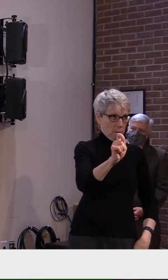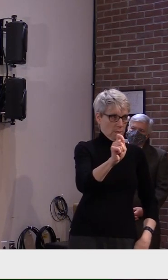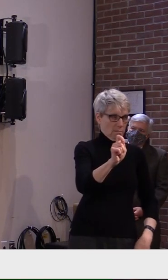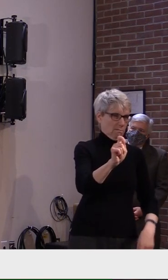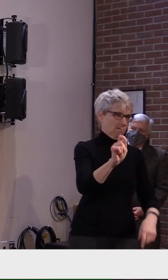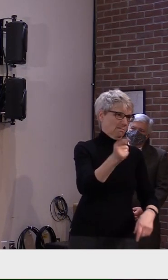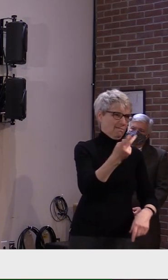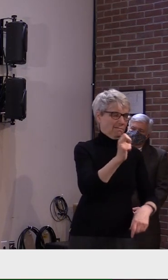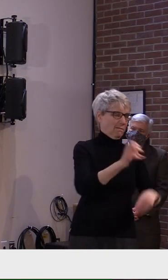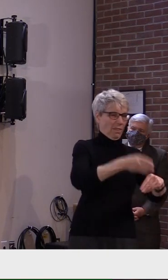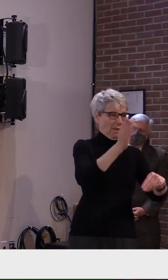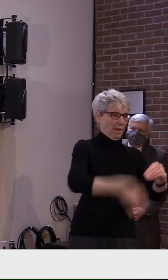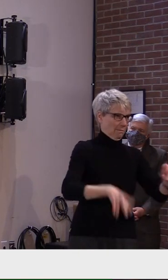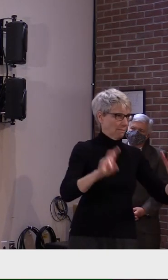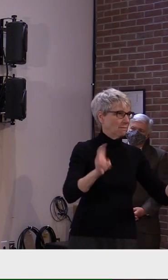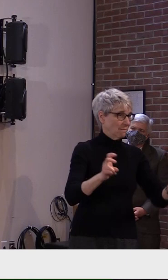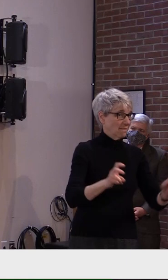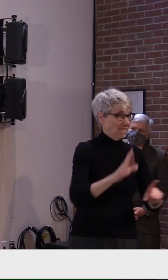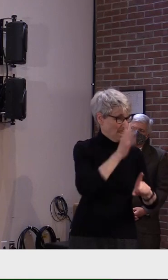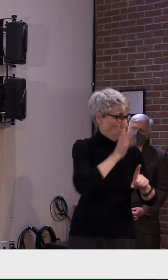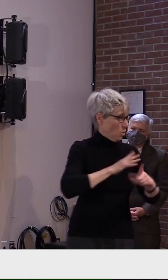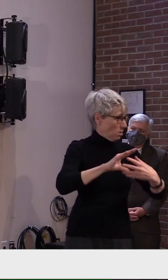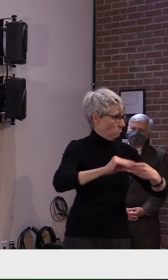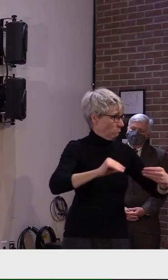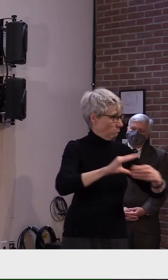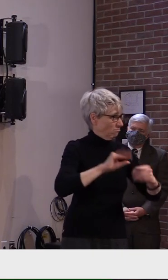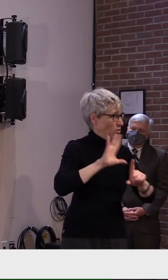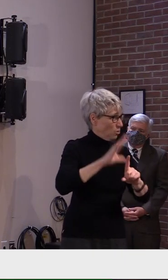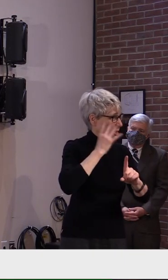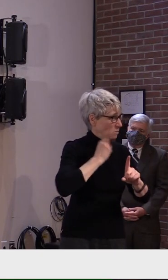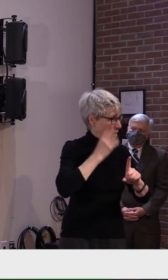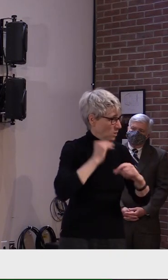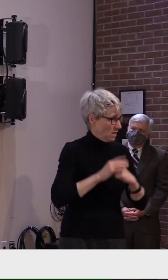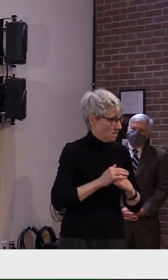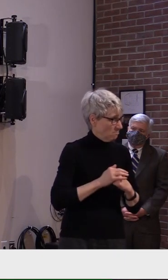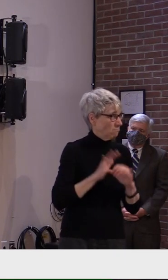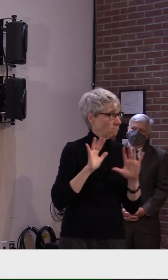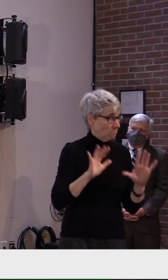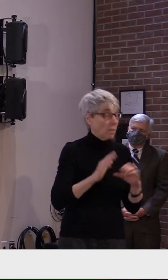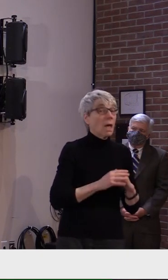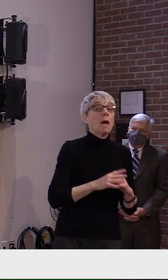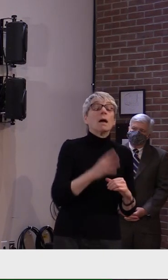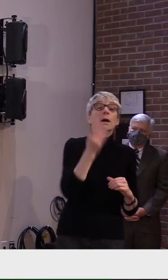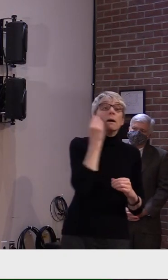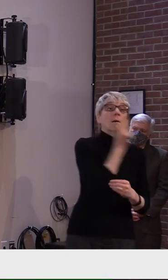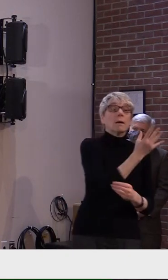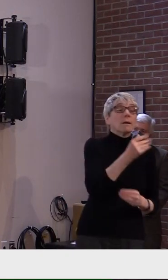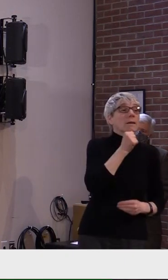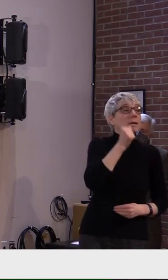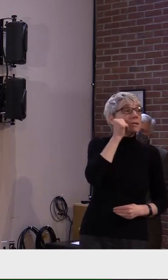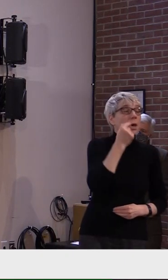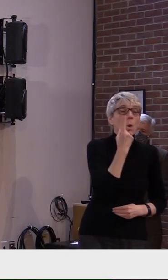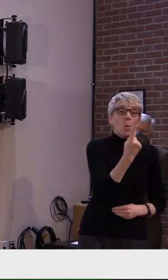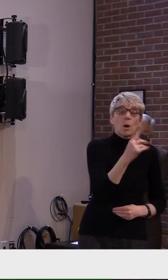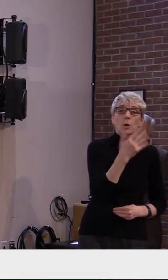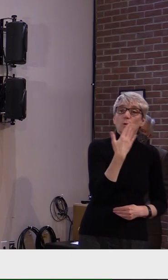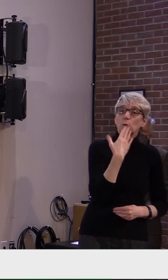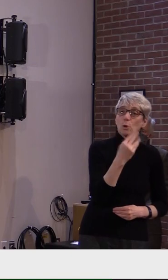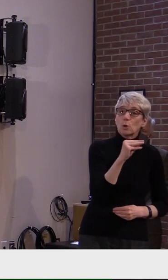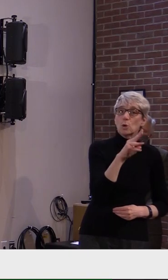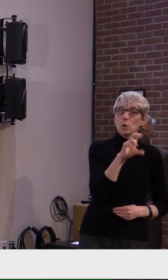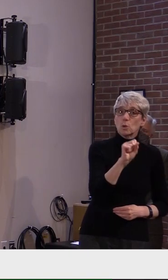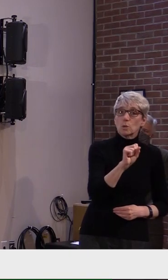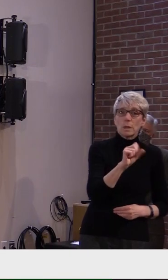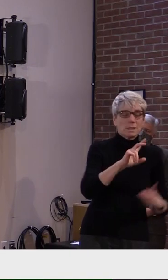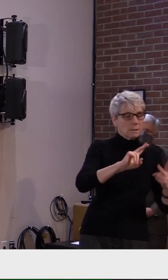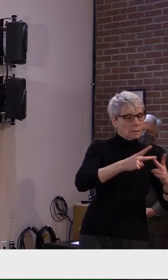So I will leave you with her words, and I'll only add that we got some good news yesterday about Moderna's coronavirus vaccine,